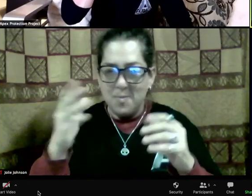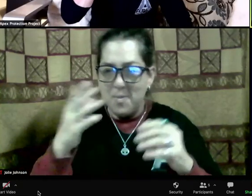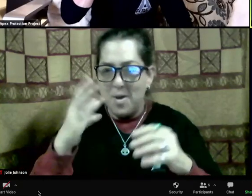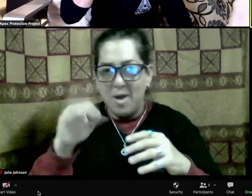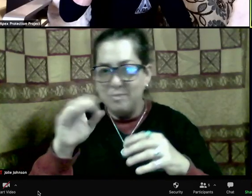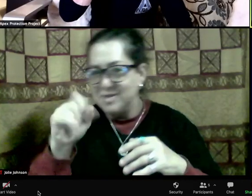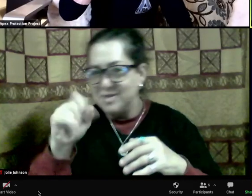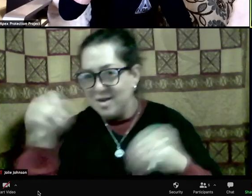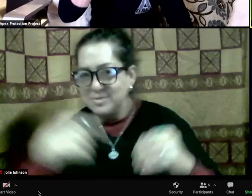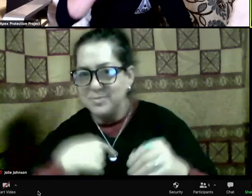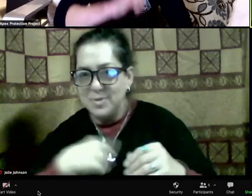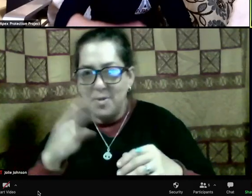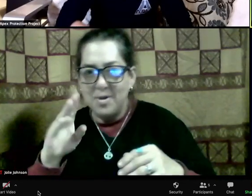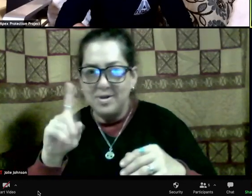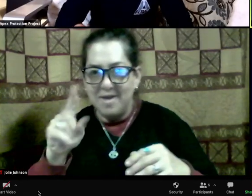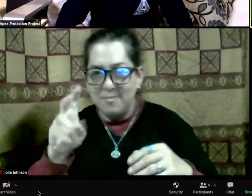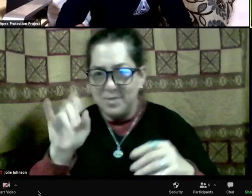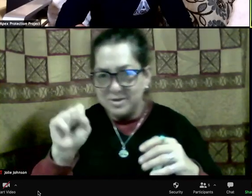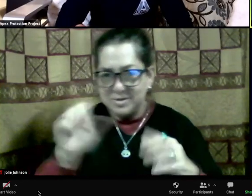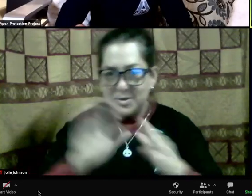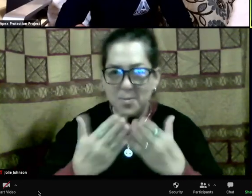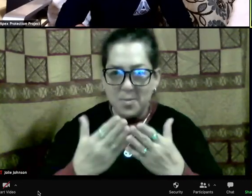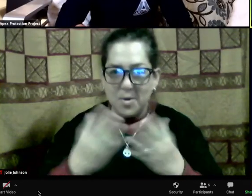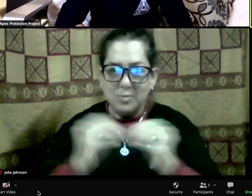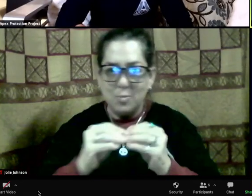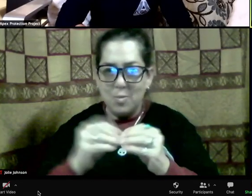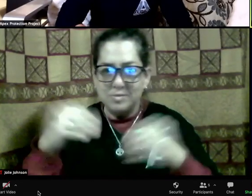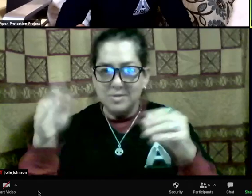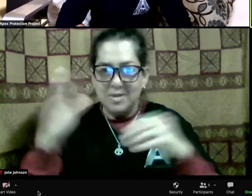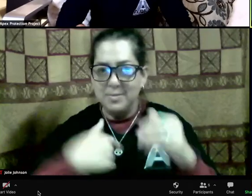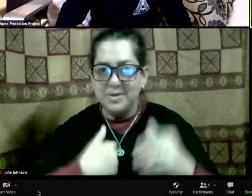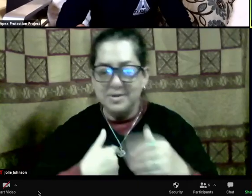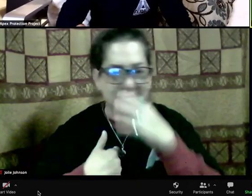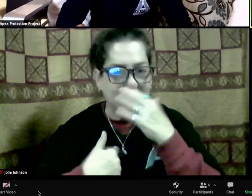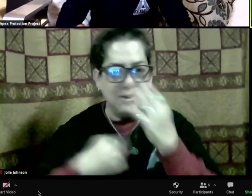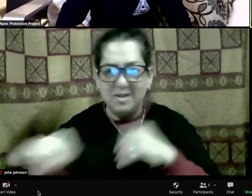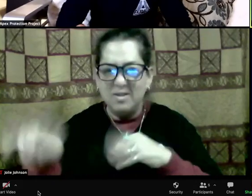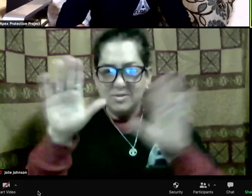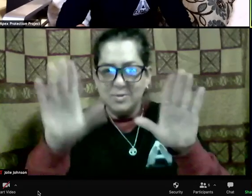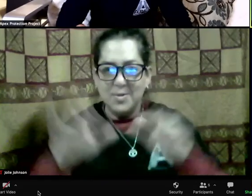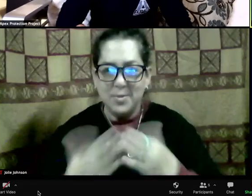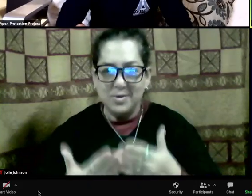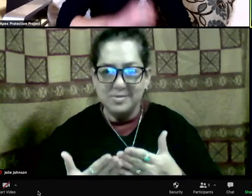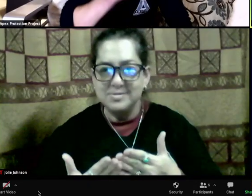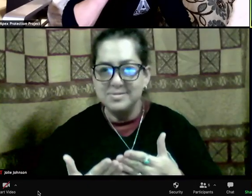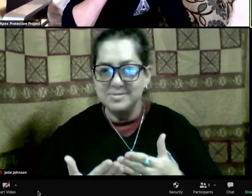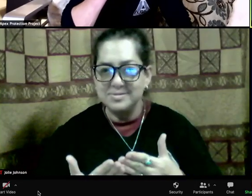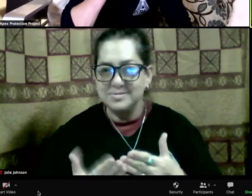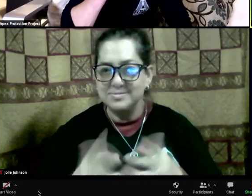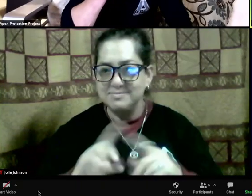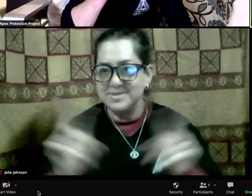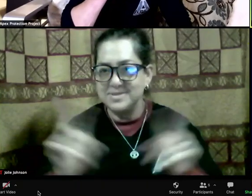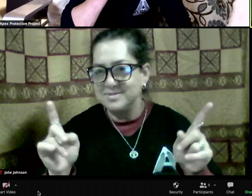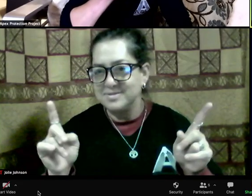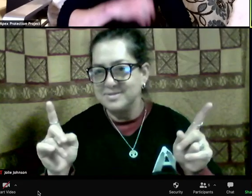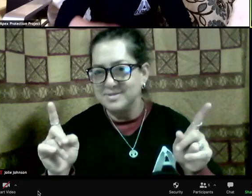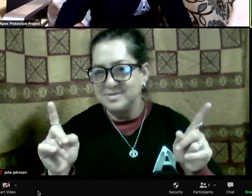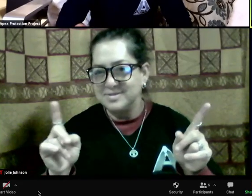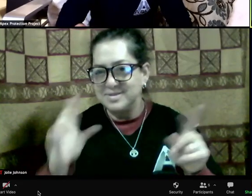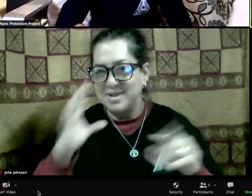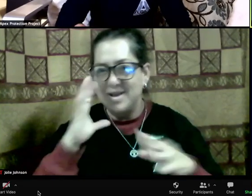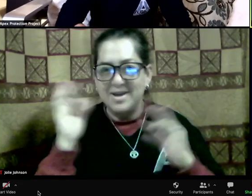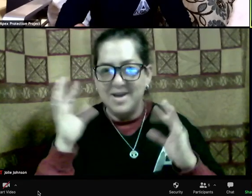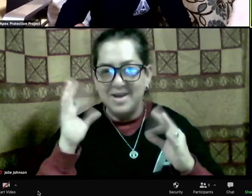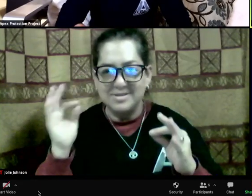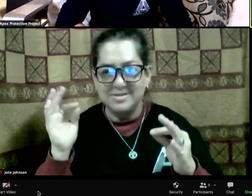So I just wanted to comment. She really wants everybody to get on Amazon and buy his